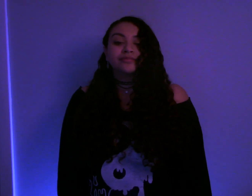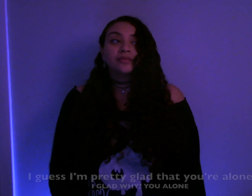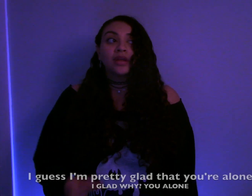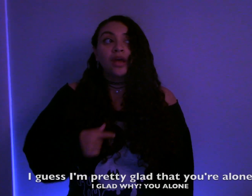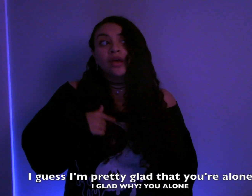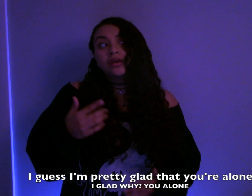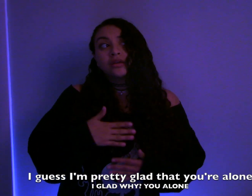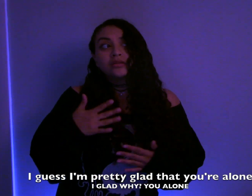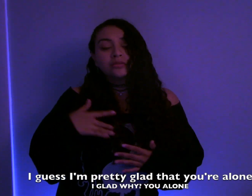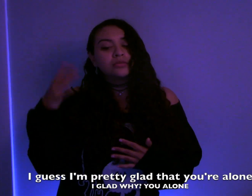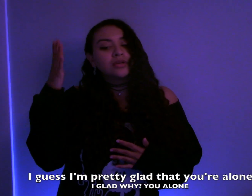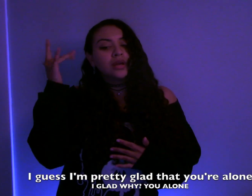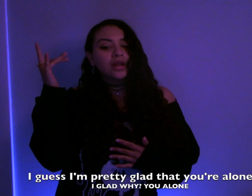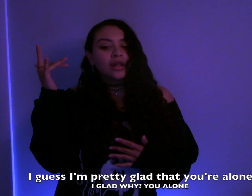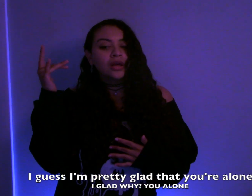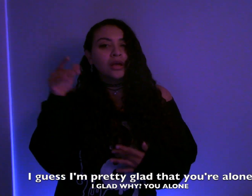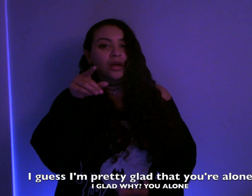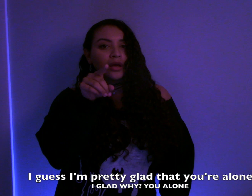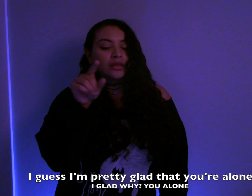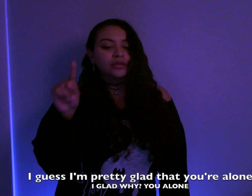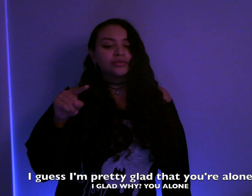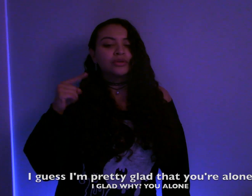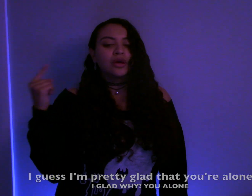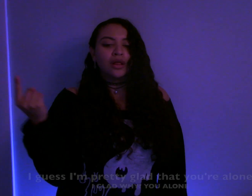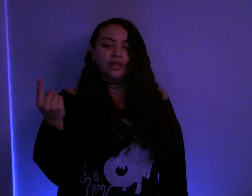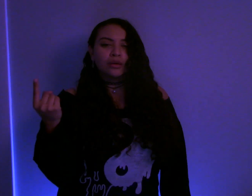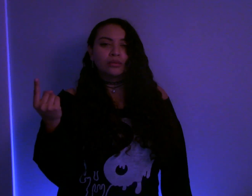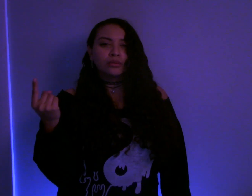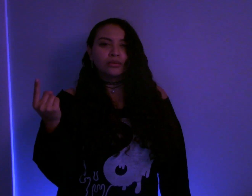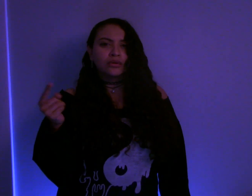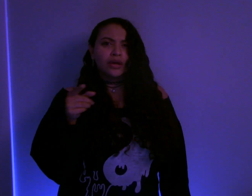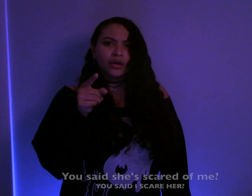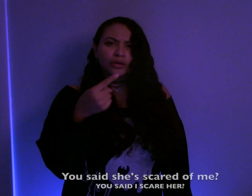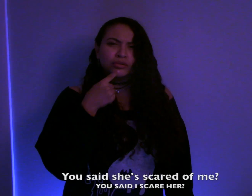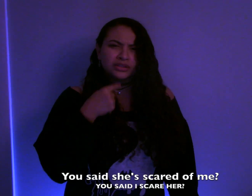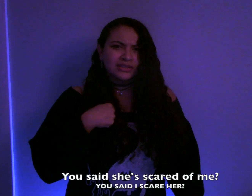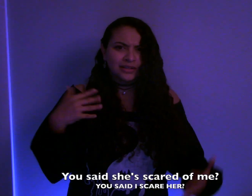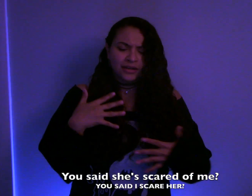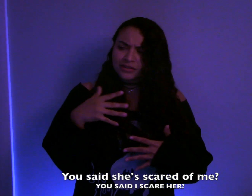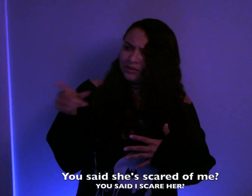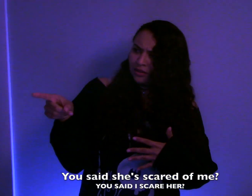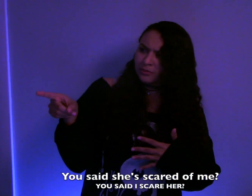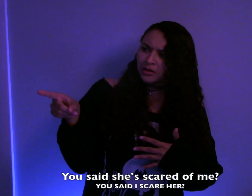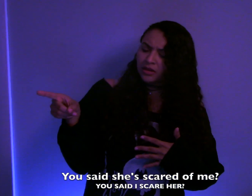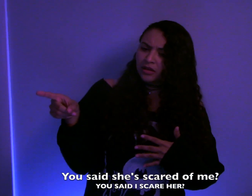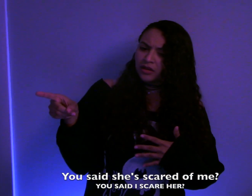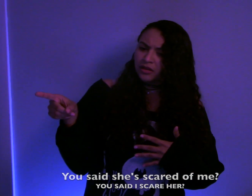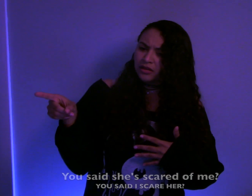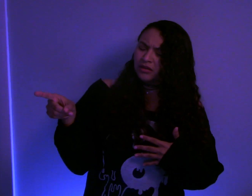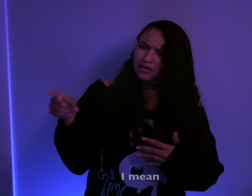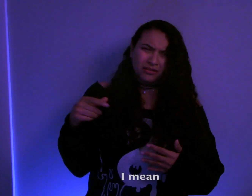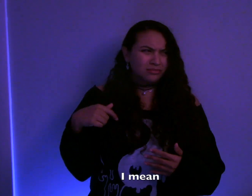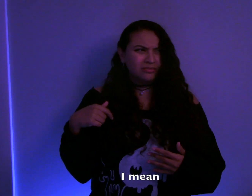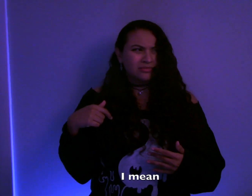I guess I'm pretty glad that you're alone You said she's scared of me? I mean,